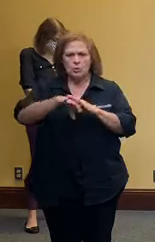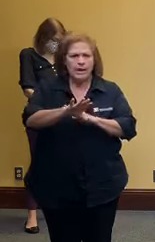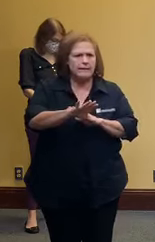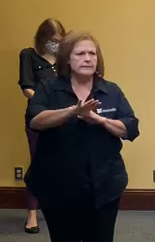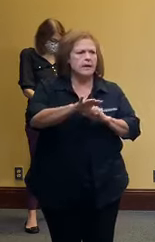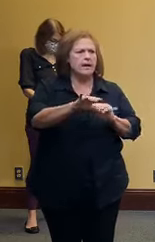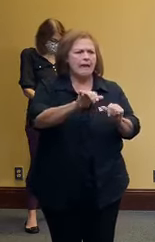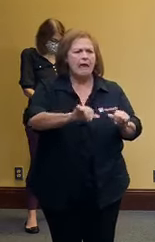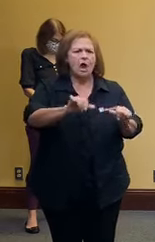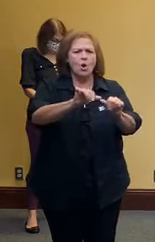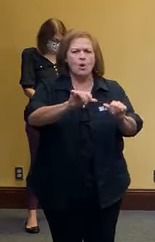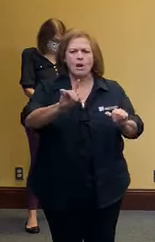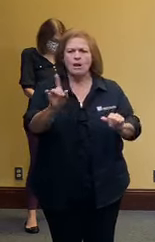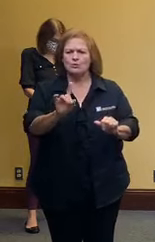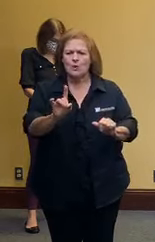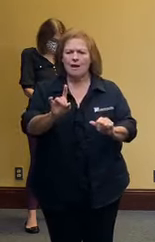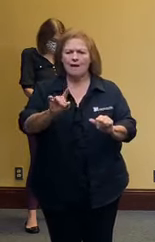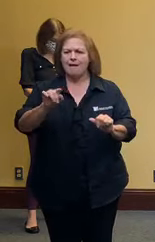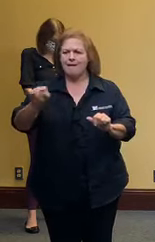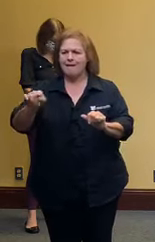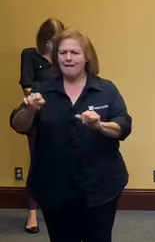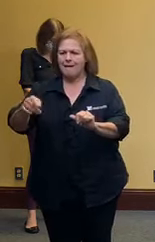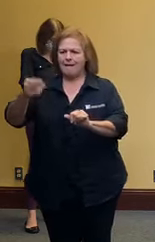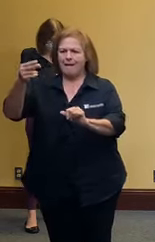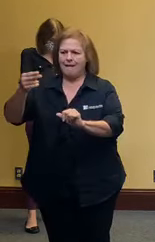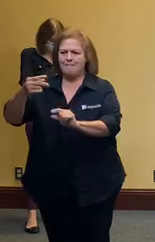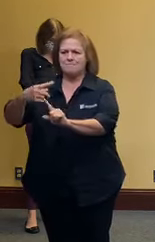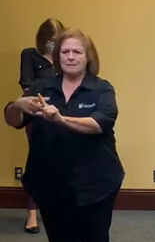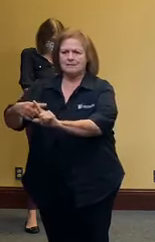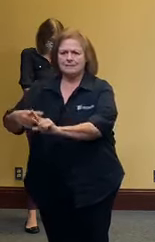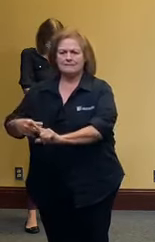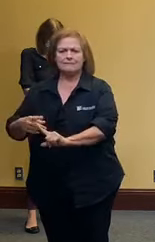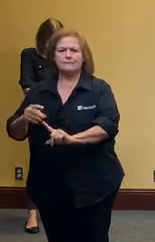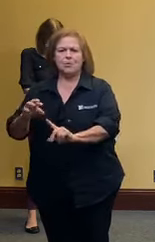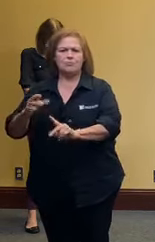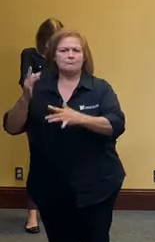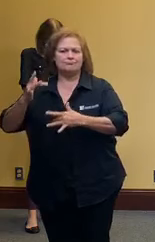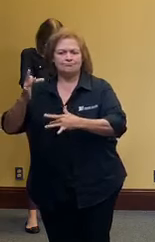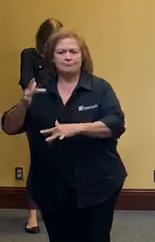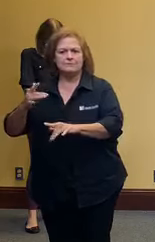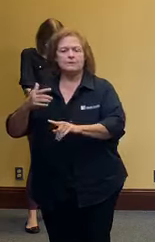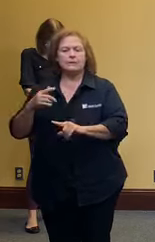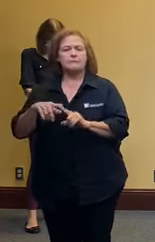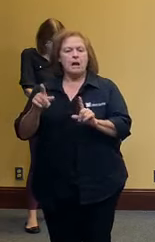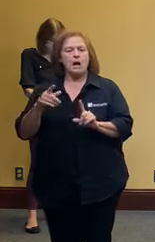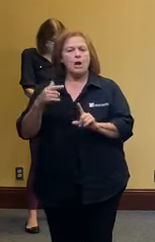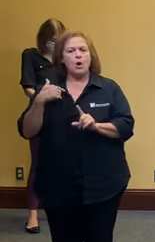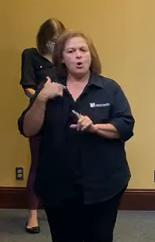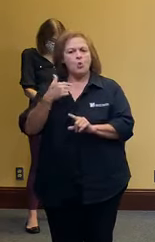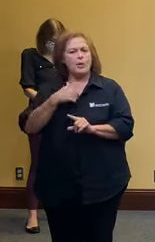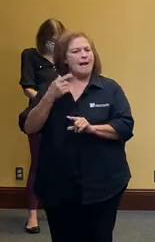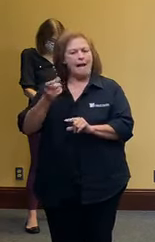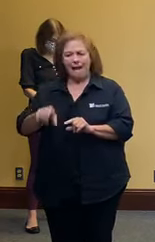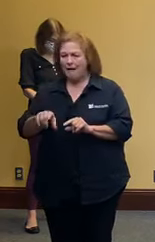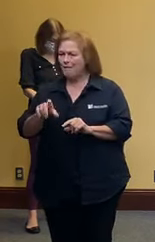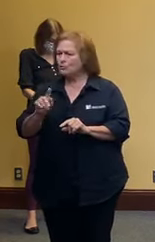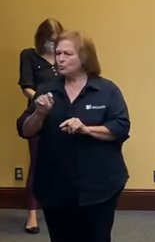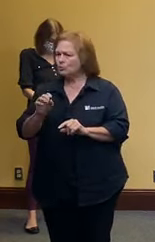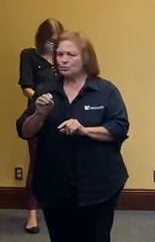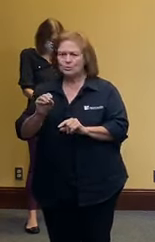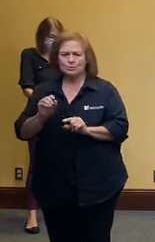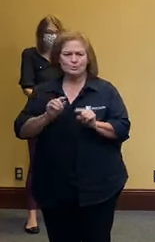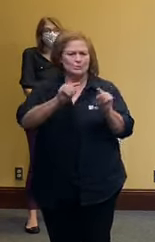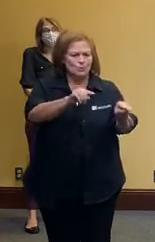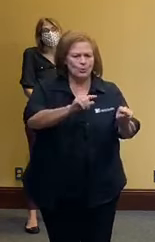identifying hot spots and making sure that we're doing everything possible to not only meet our people where they are but to get them